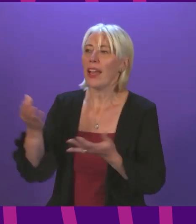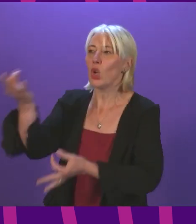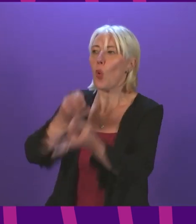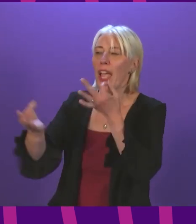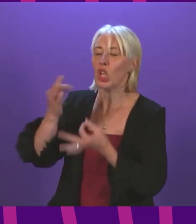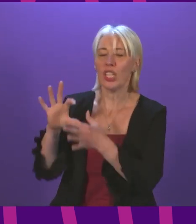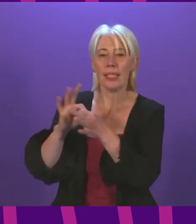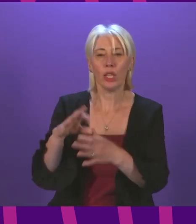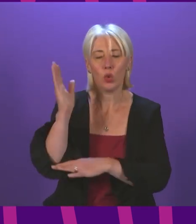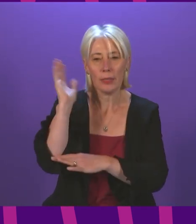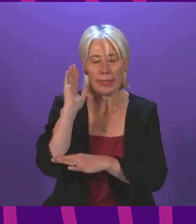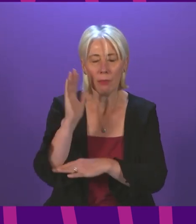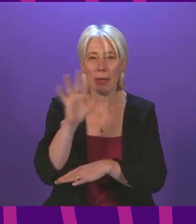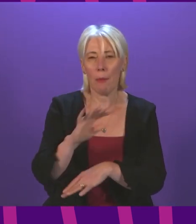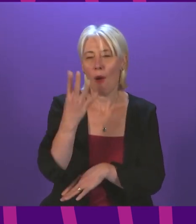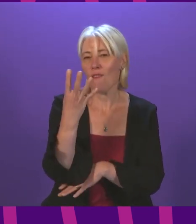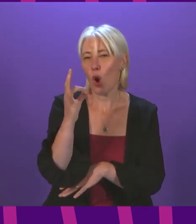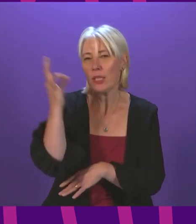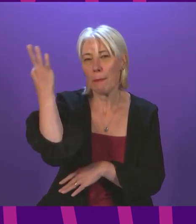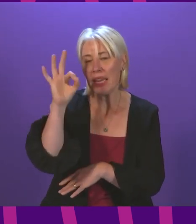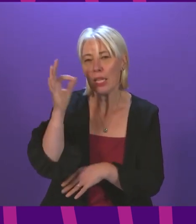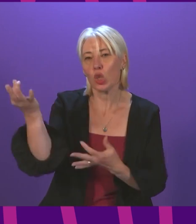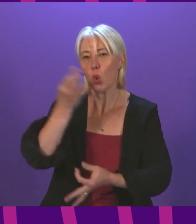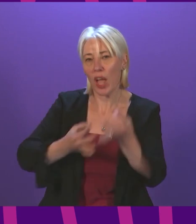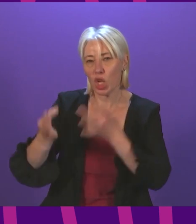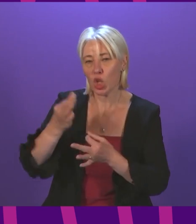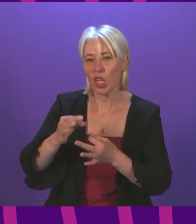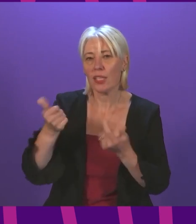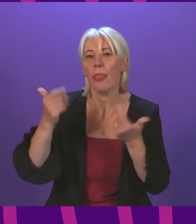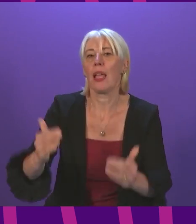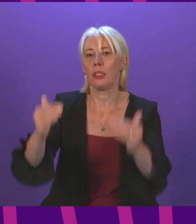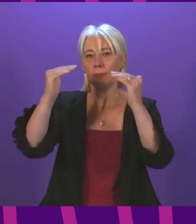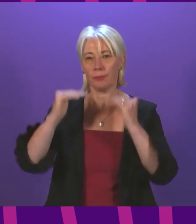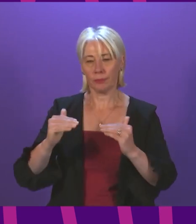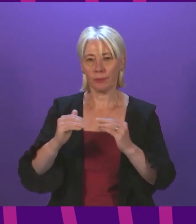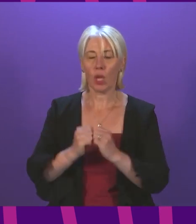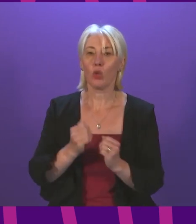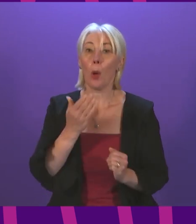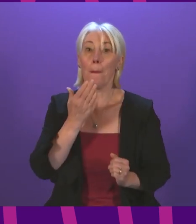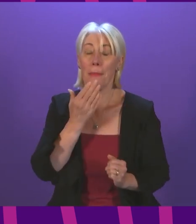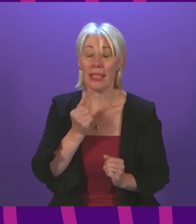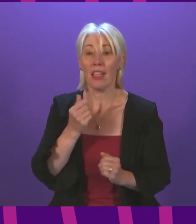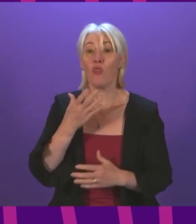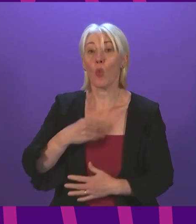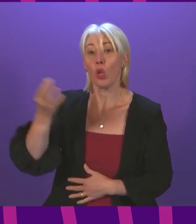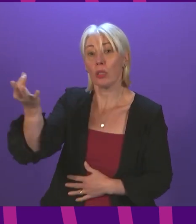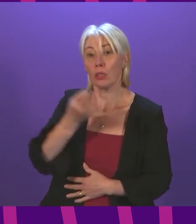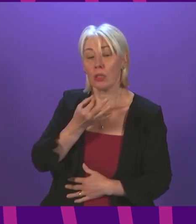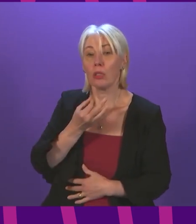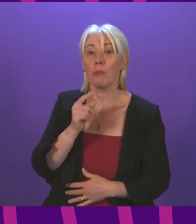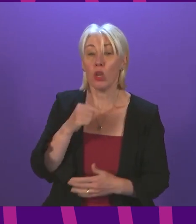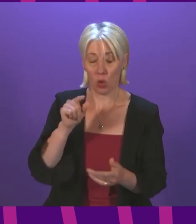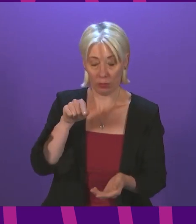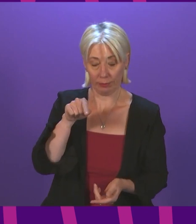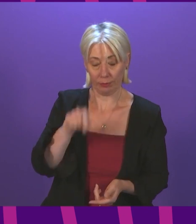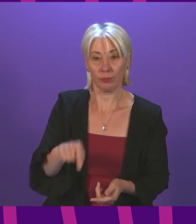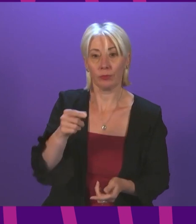to allow around 40 minutes for questions after which we will move on to the next item of business and it would be helpful if members who wish to ask a question were to